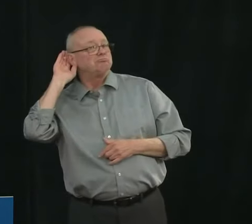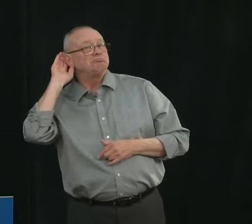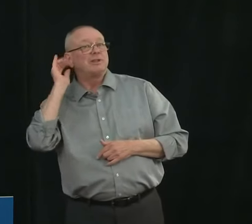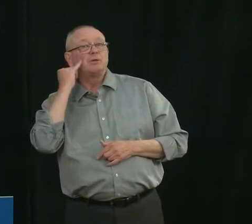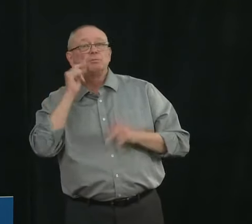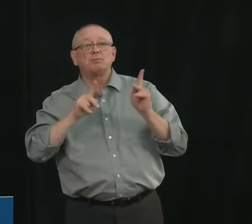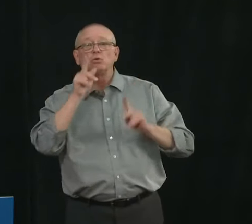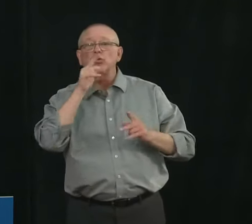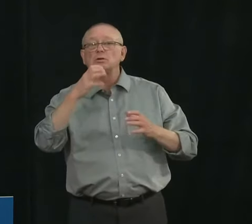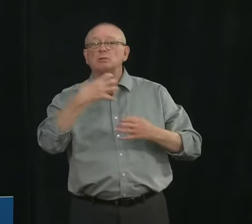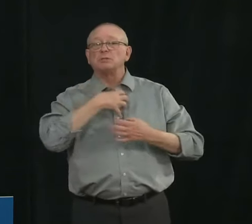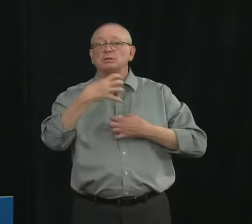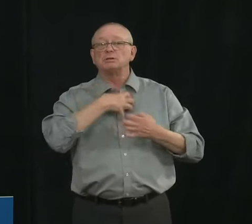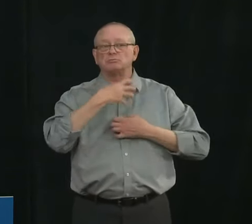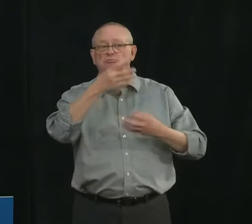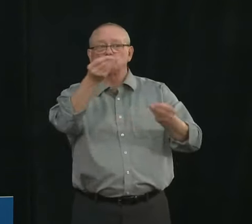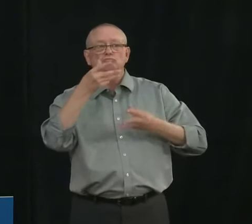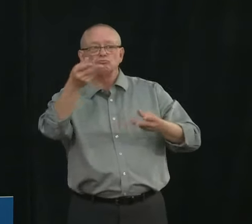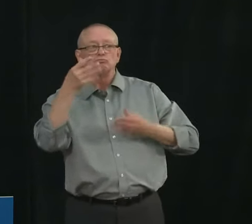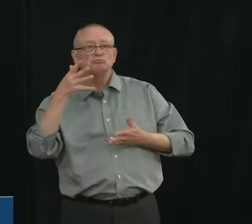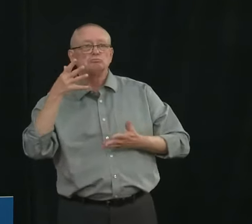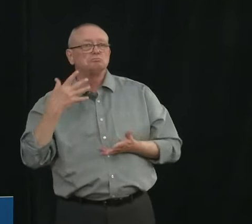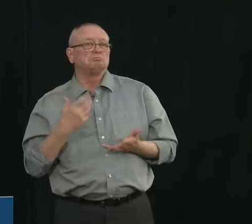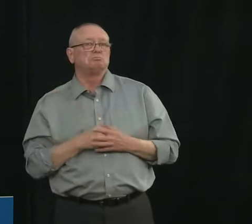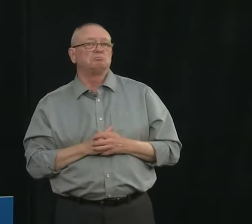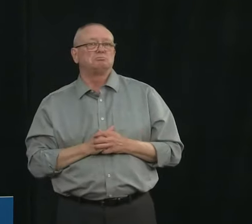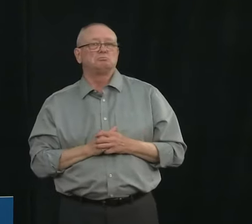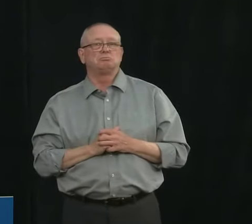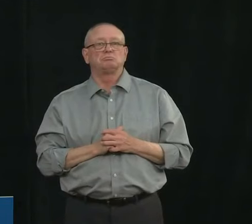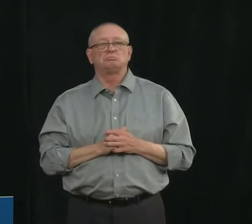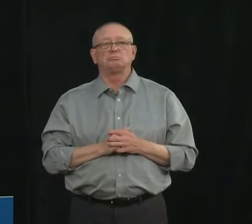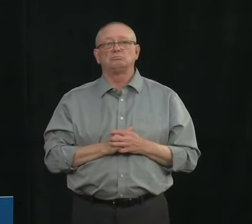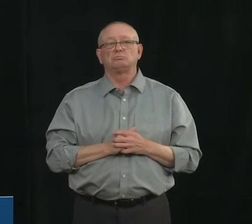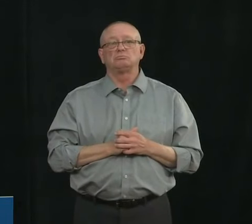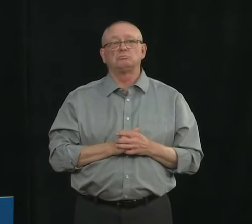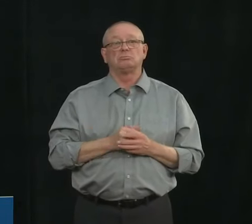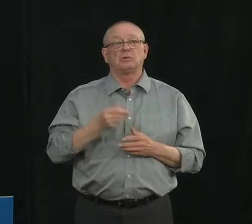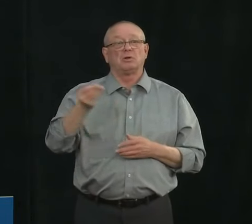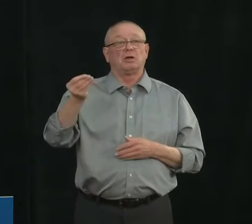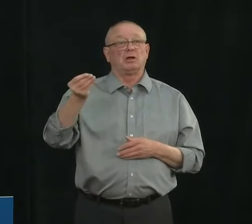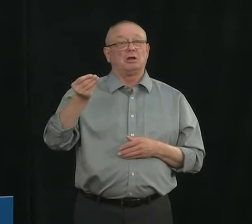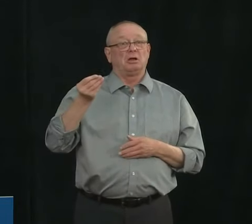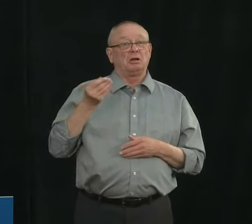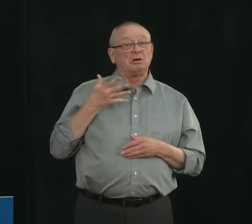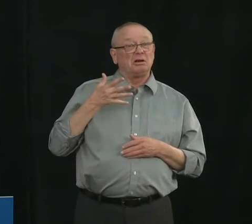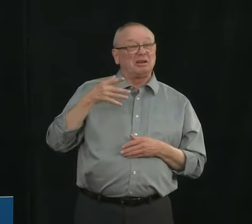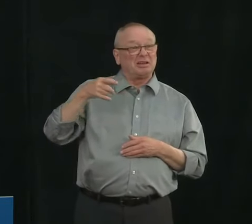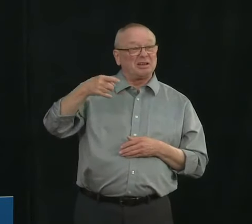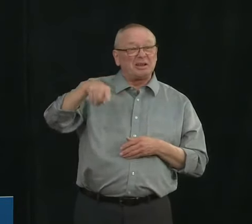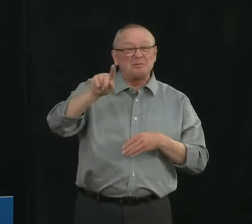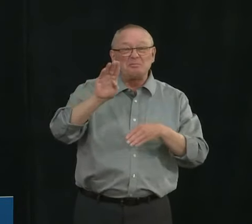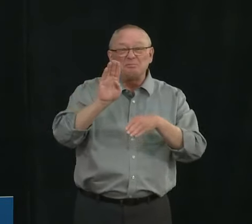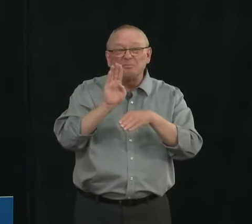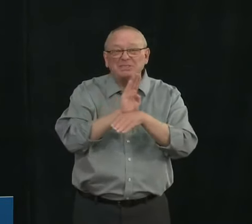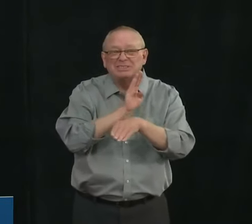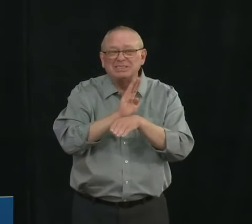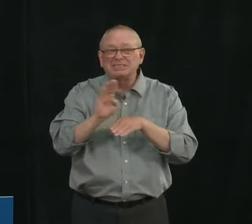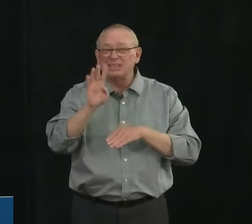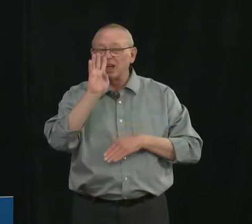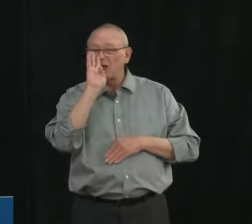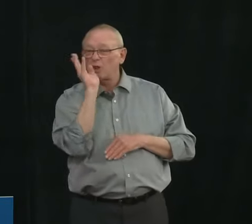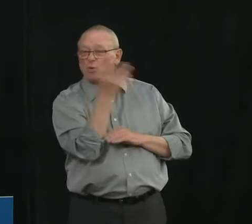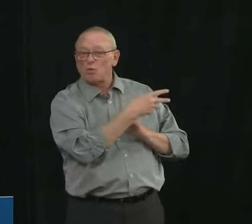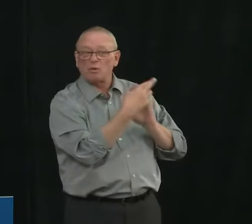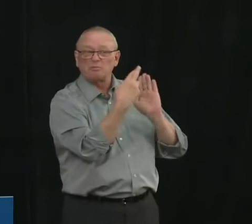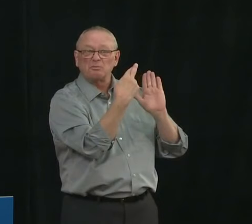public health orders and where concerns are being flagged where businesses or individuals aren't following those orders. And there has